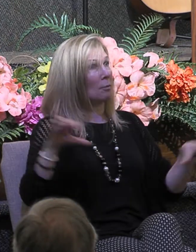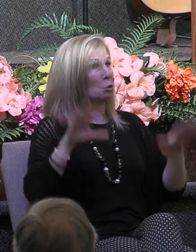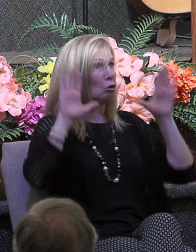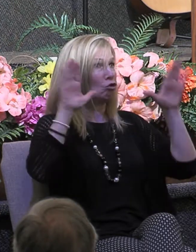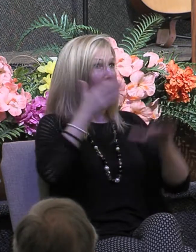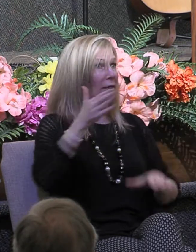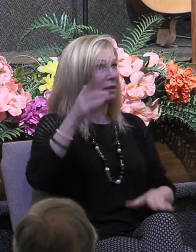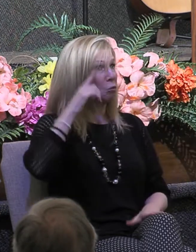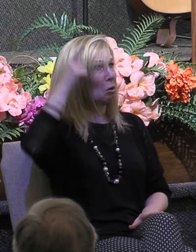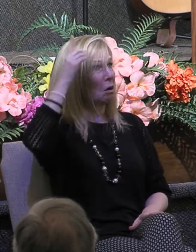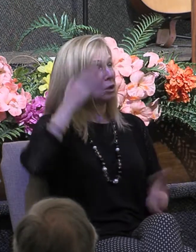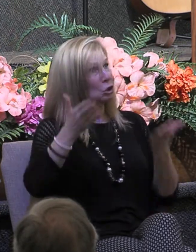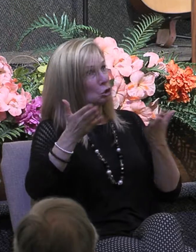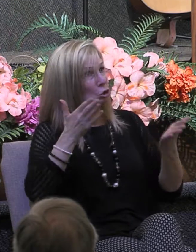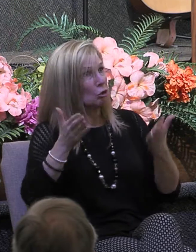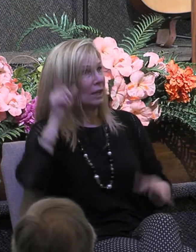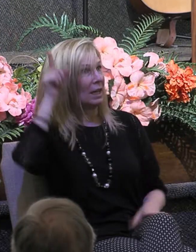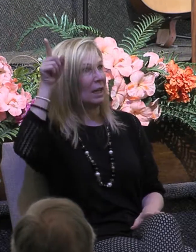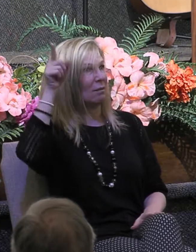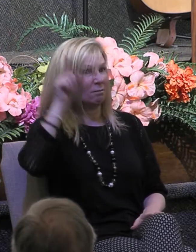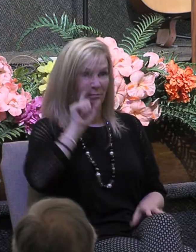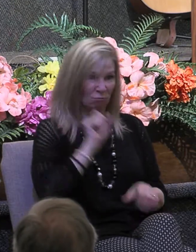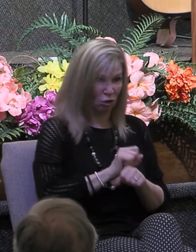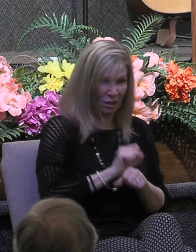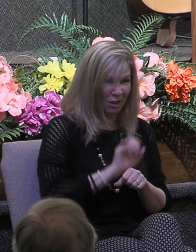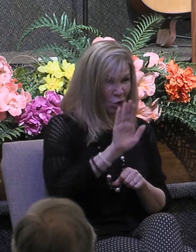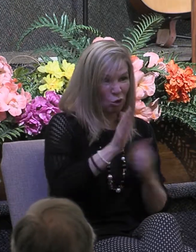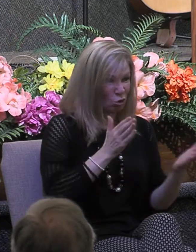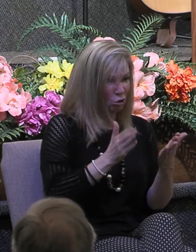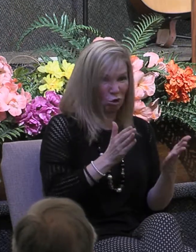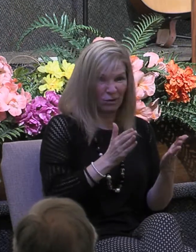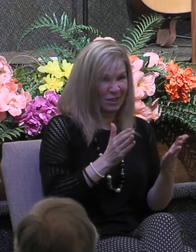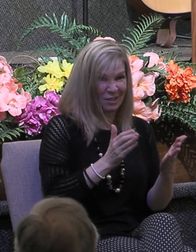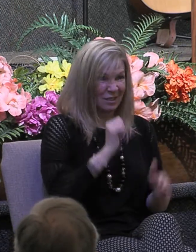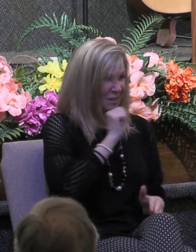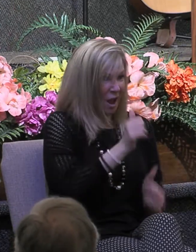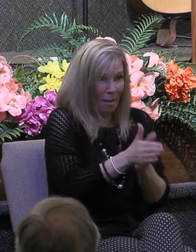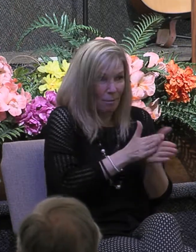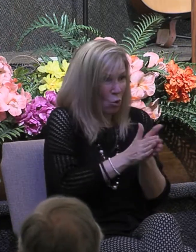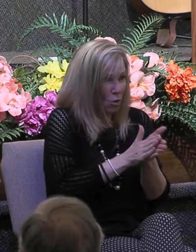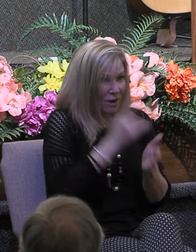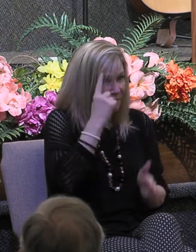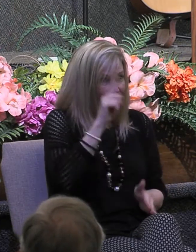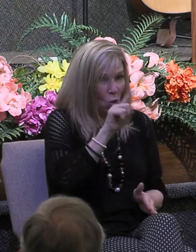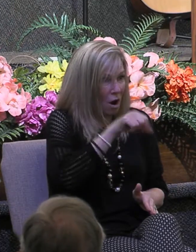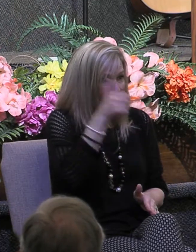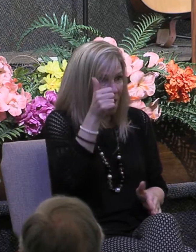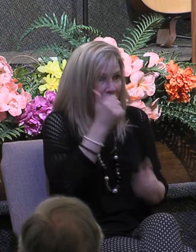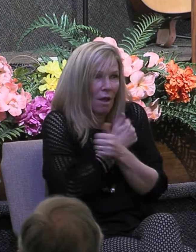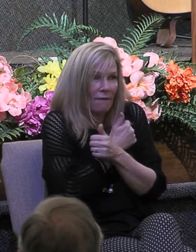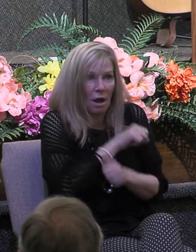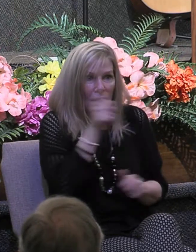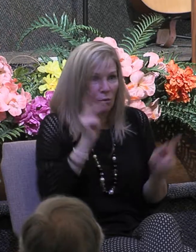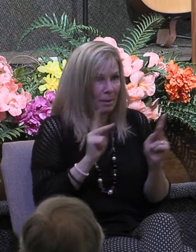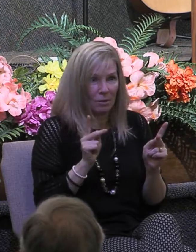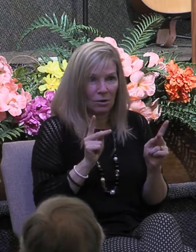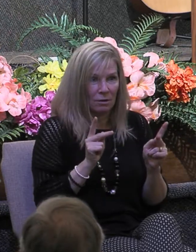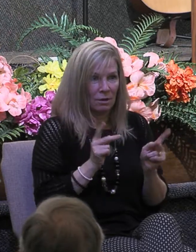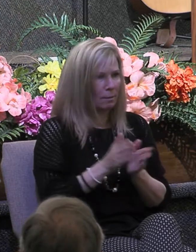serving him when in reality your service isn't motivated by love for others it's motivated by making you either feel good about